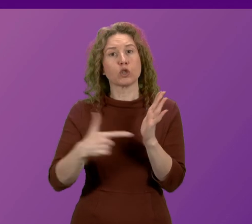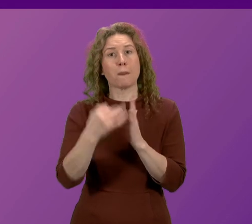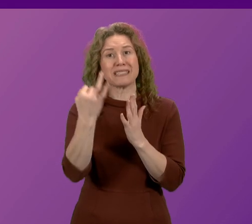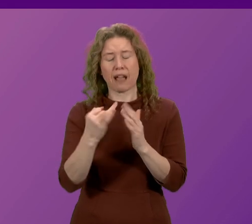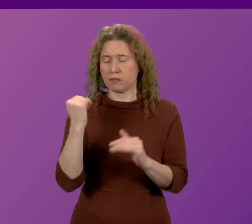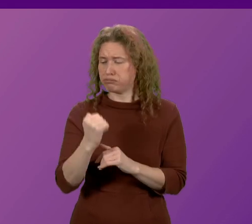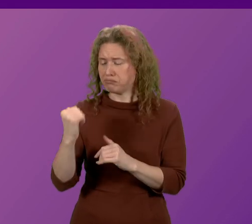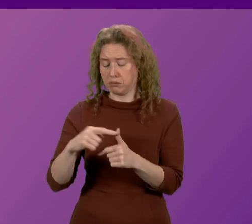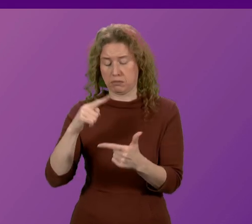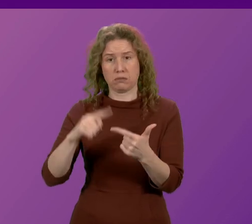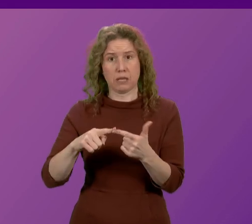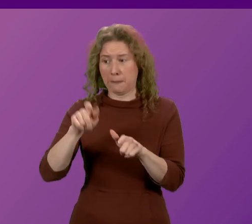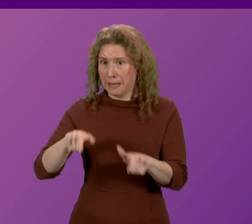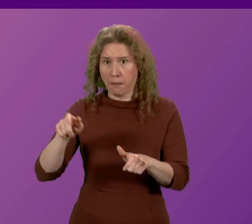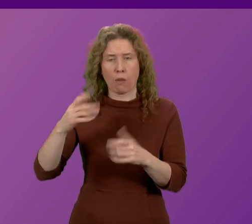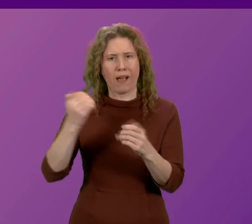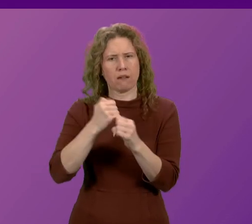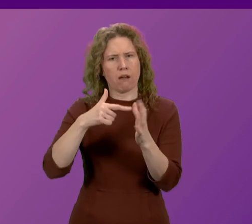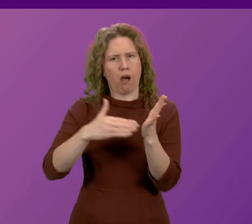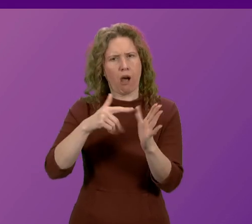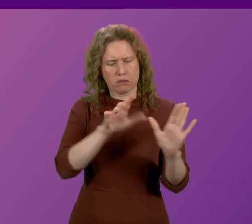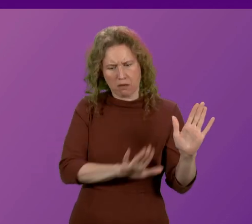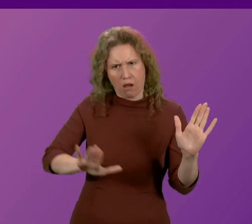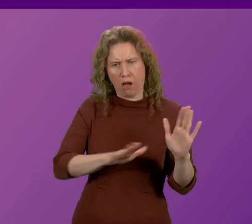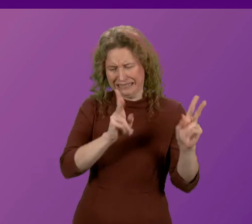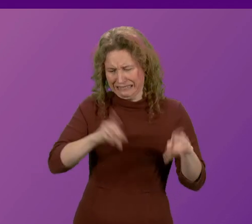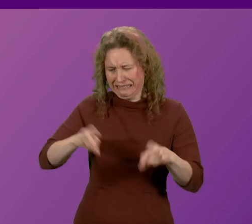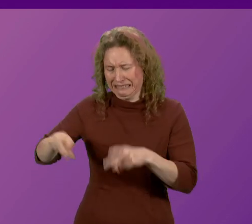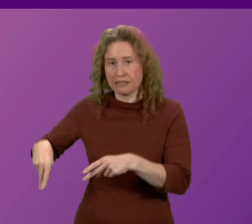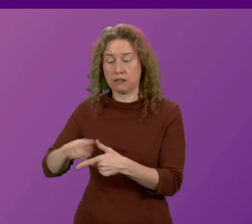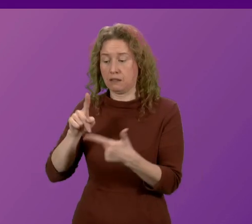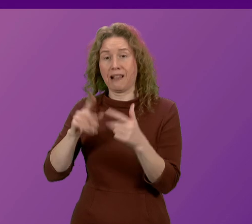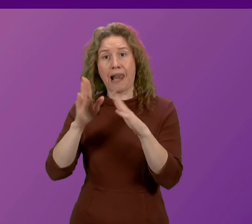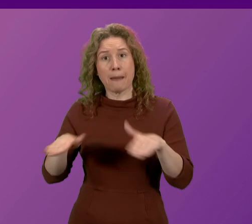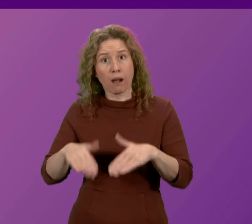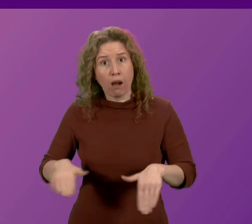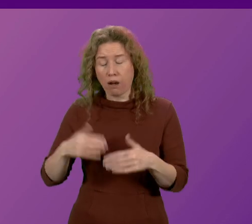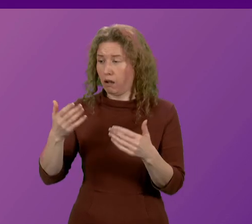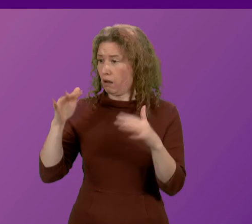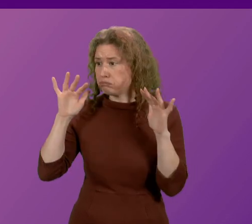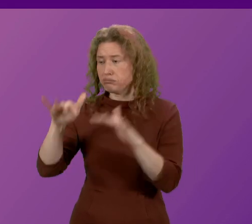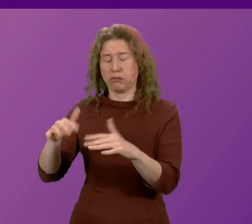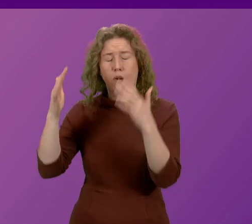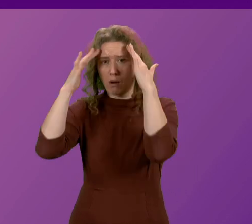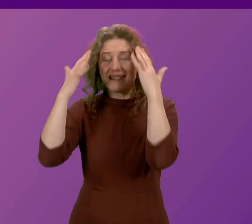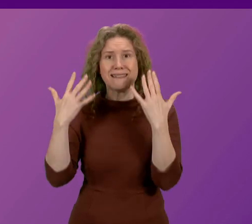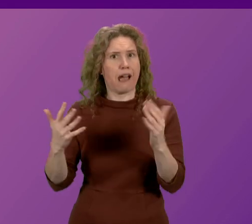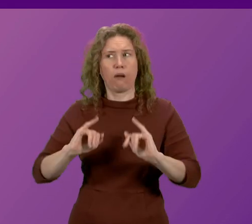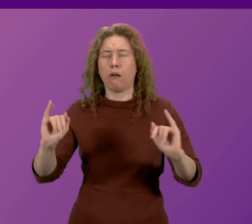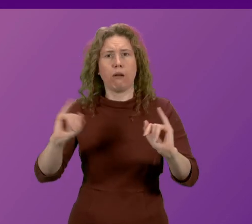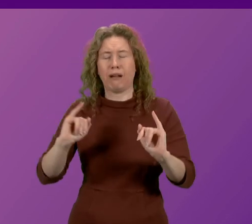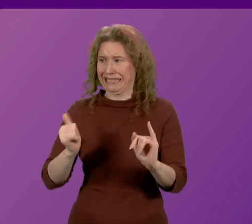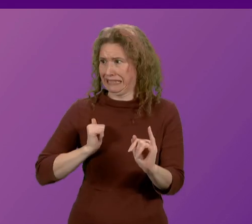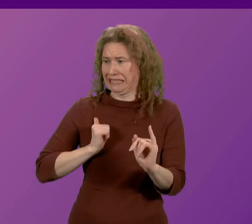genocide inflicted on the people of Gaza and the bombardment and invasion of Lebanon. And now the world faces an imminent threat of